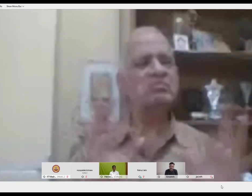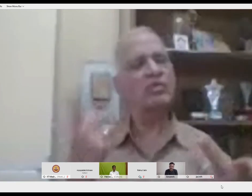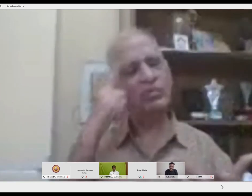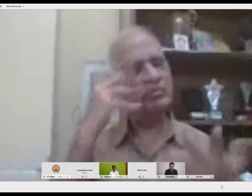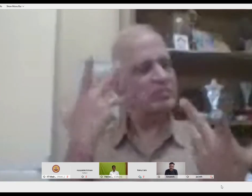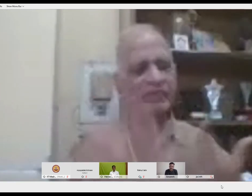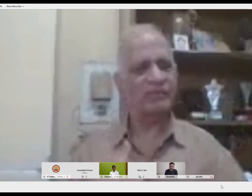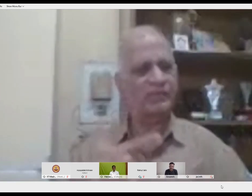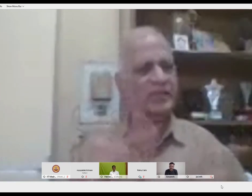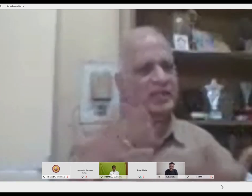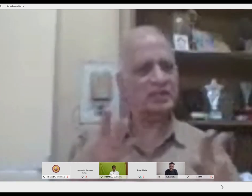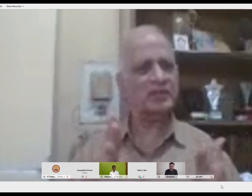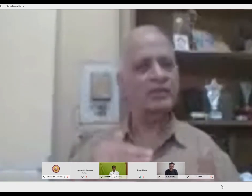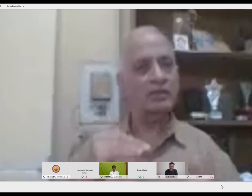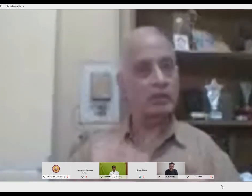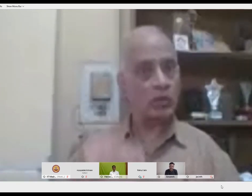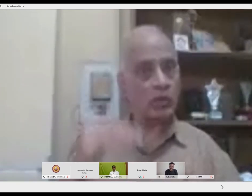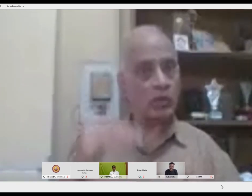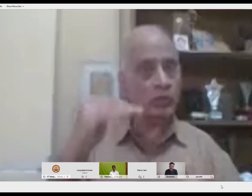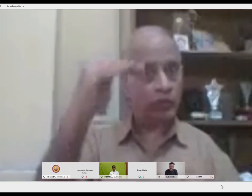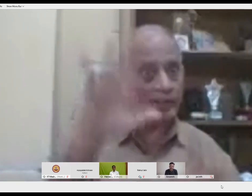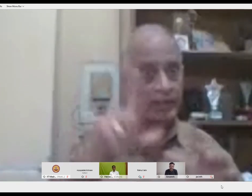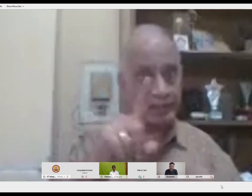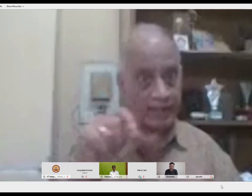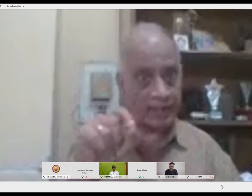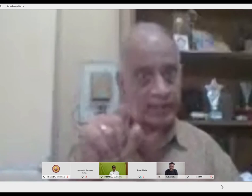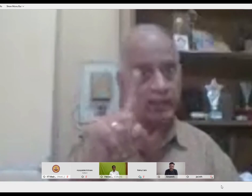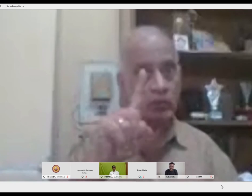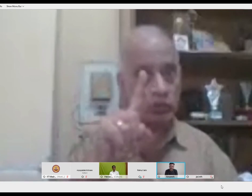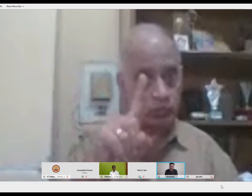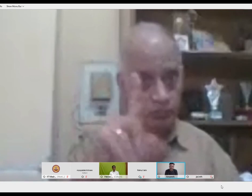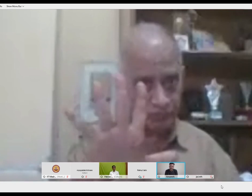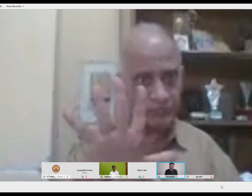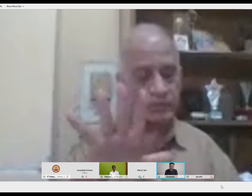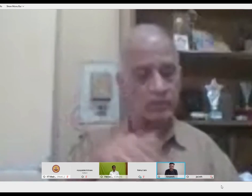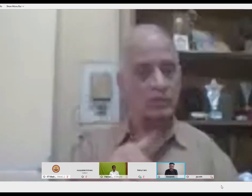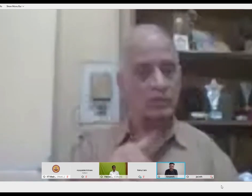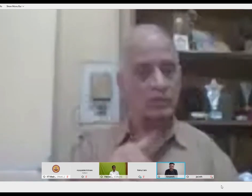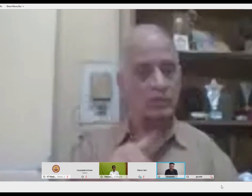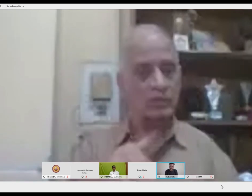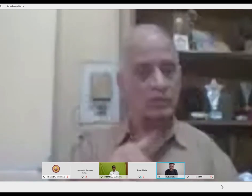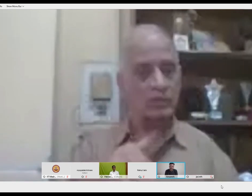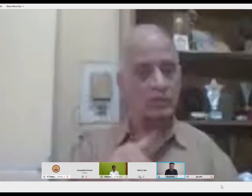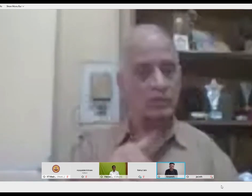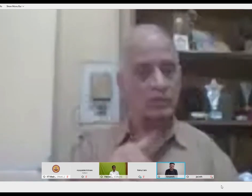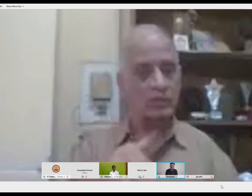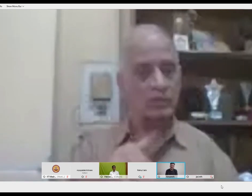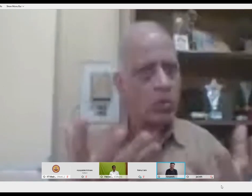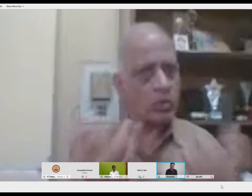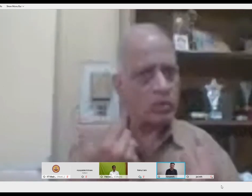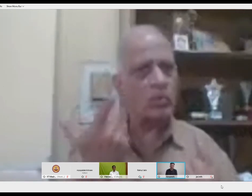You know, like in a social setting for a deaf person, like in a family or with relatives when they communicate with each